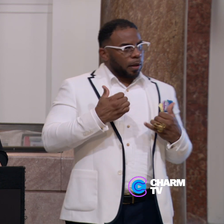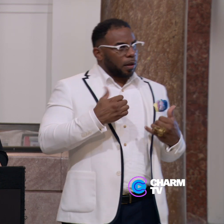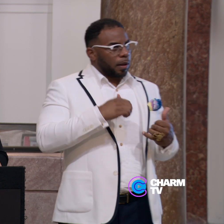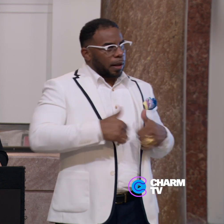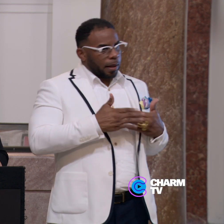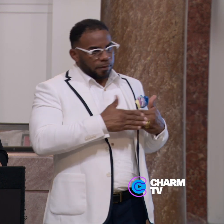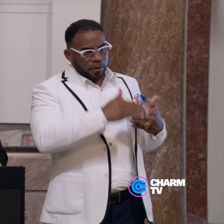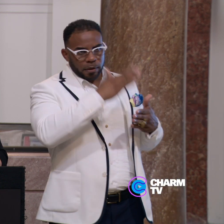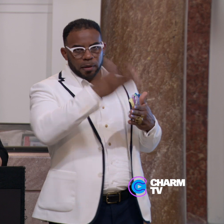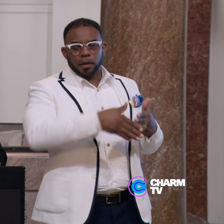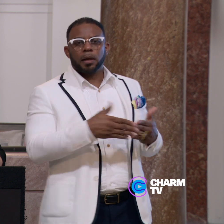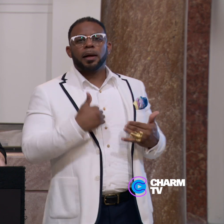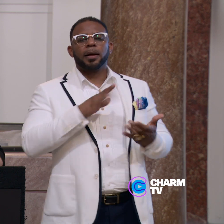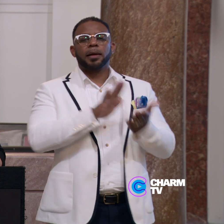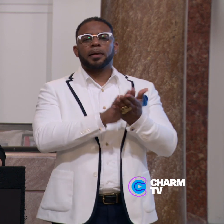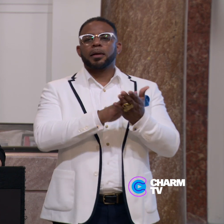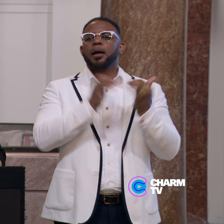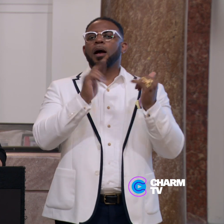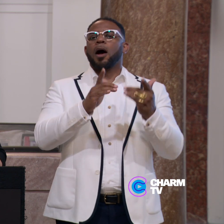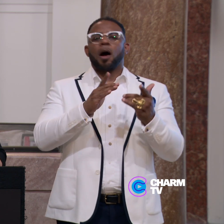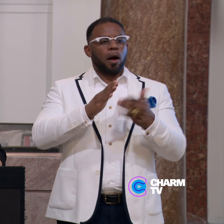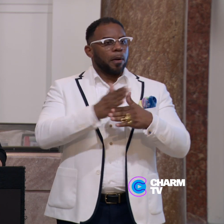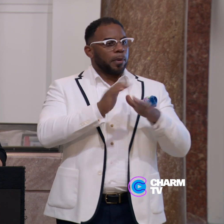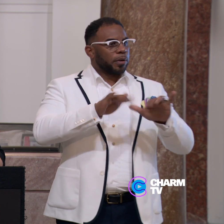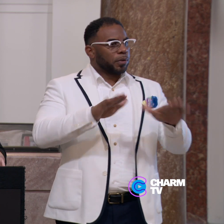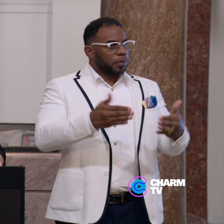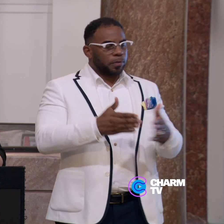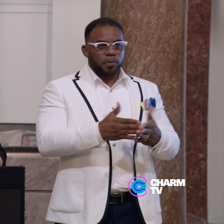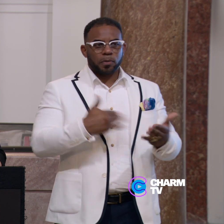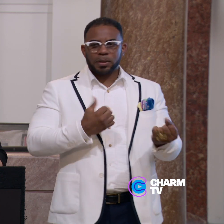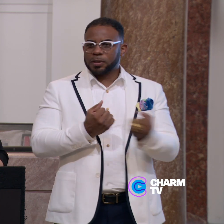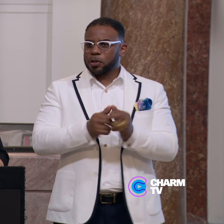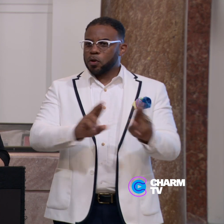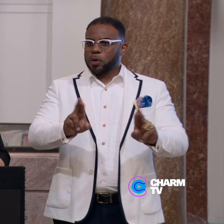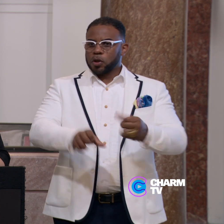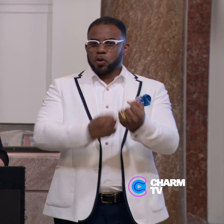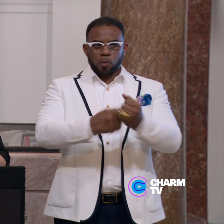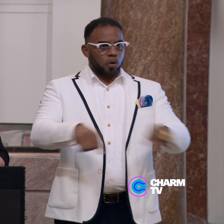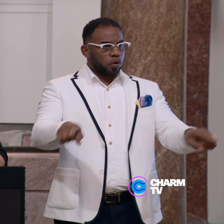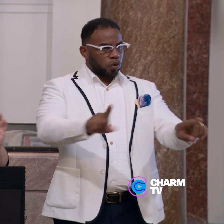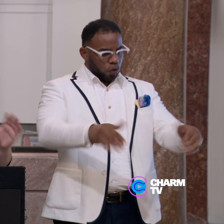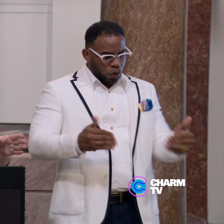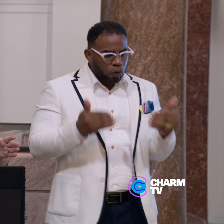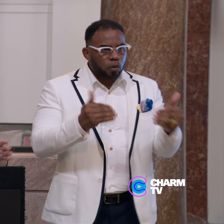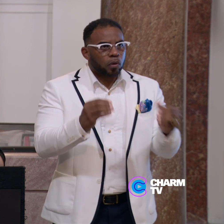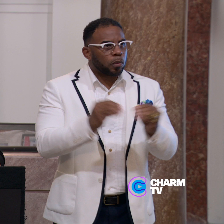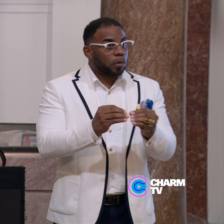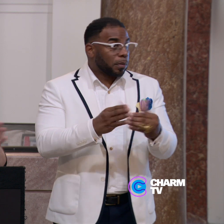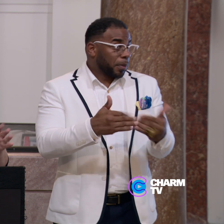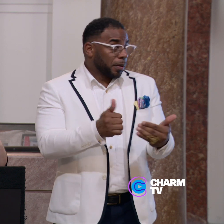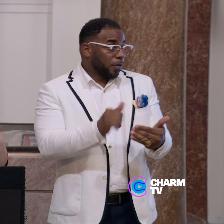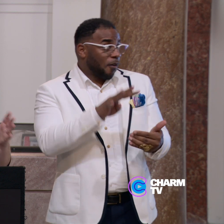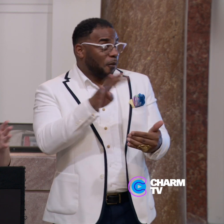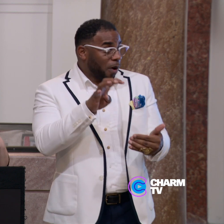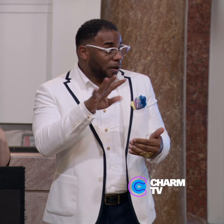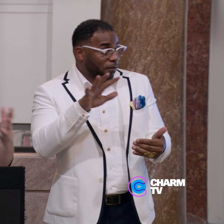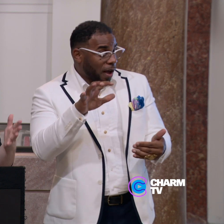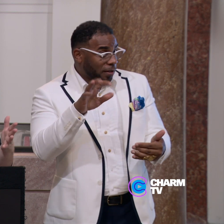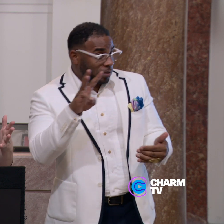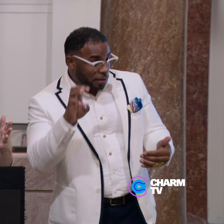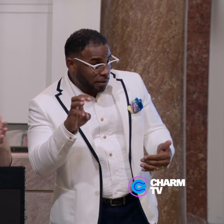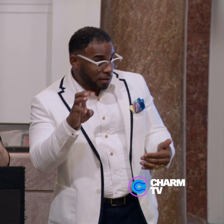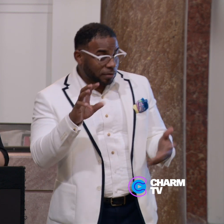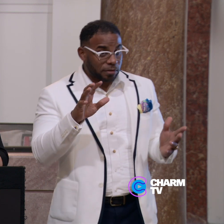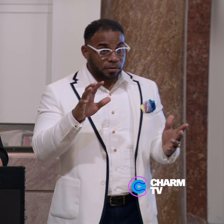life outcomes. So I commend all the partners in this room. We stand ready to support you to go even further, maybe to 400, 500,